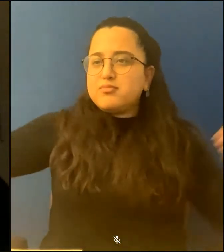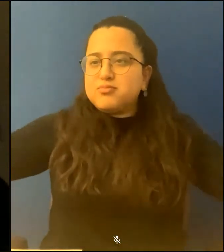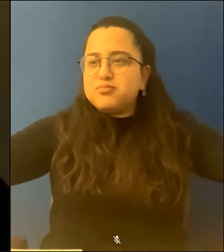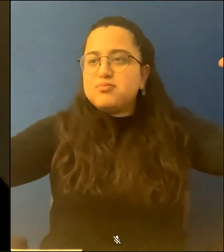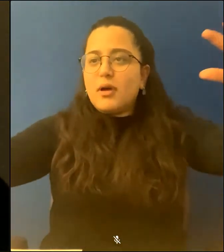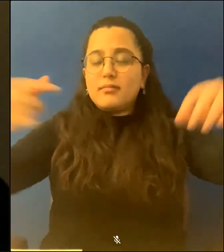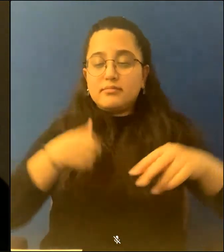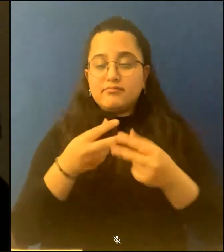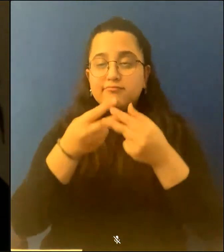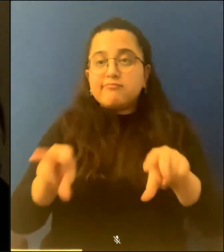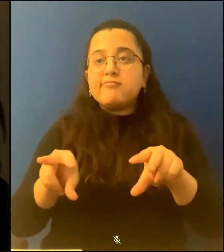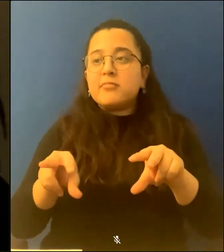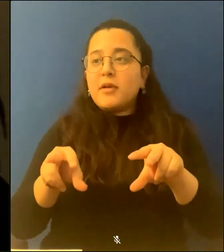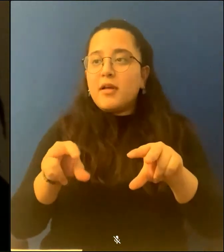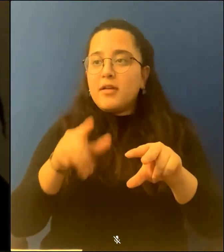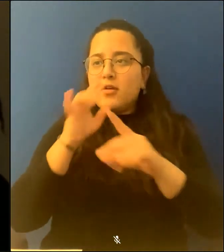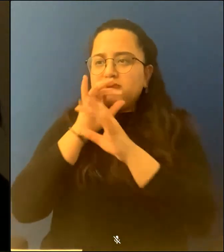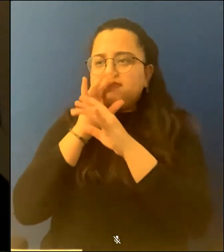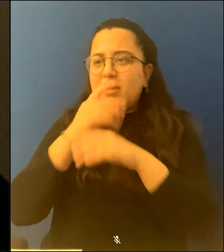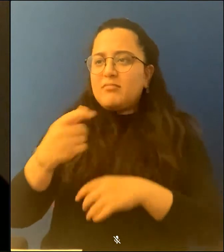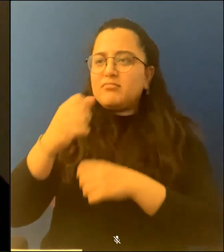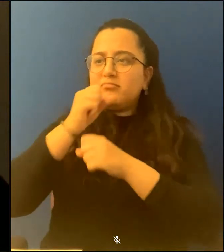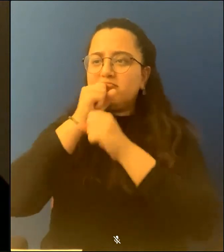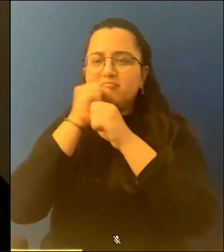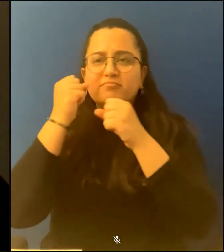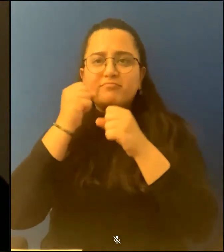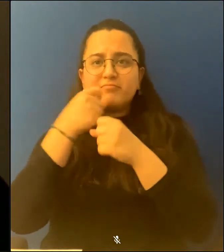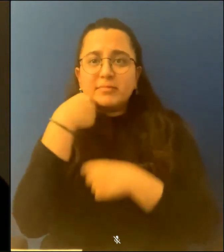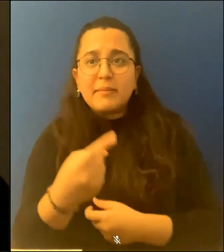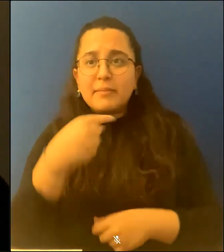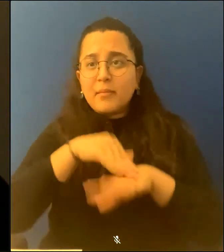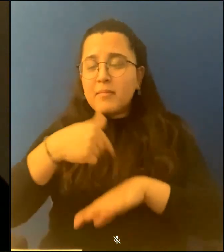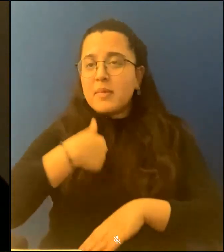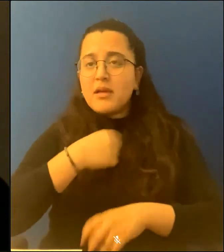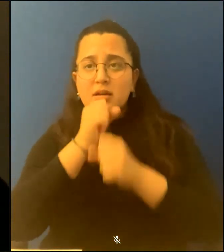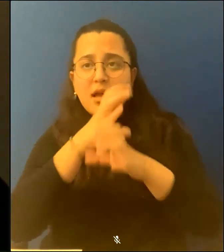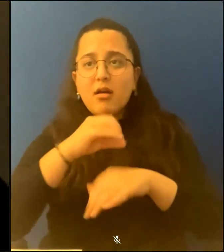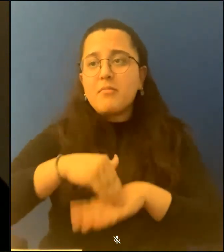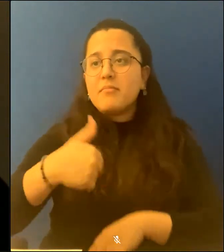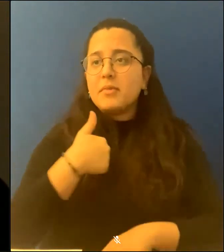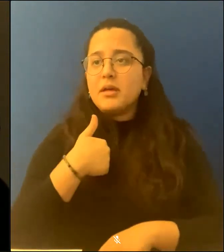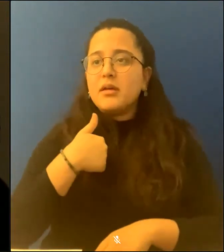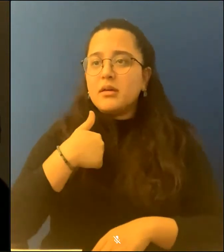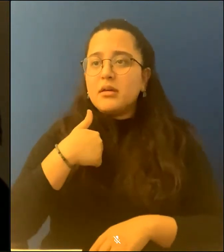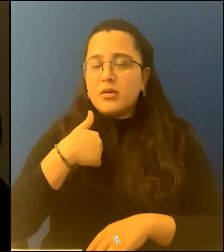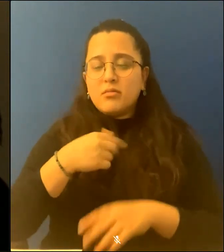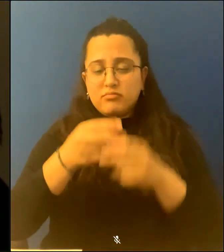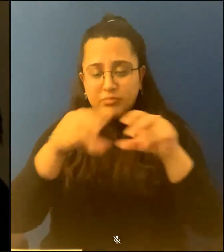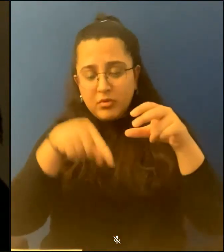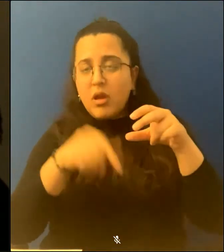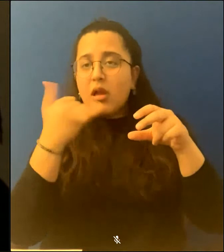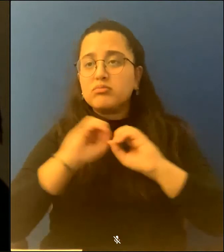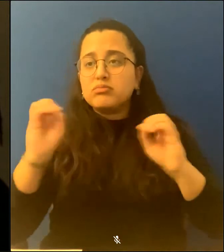that tells on me, the at me, comes out, no yoke. The train hollers to stop. The train stopped.